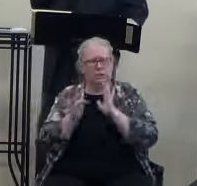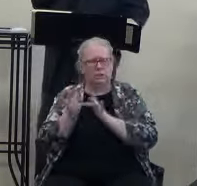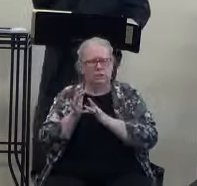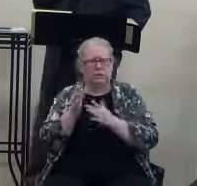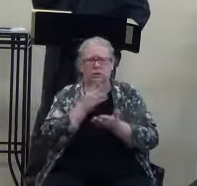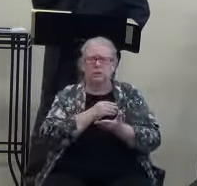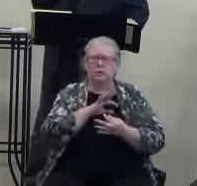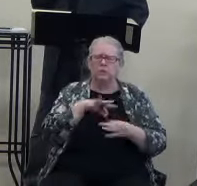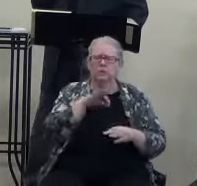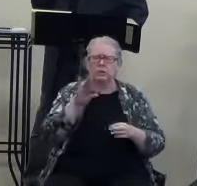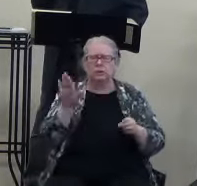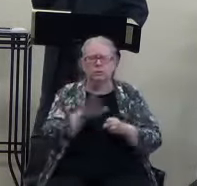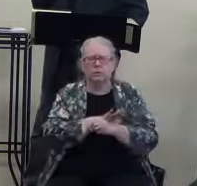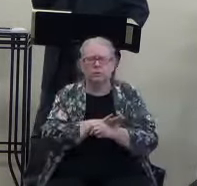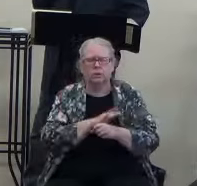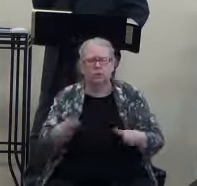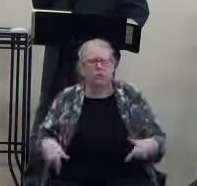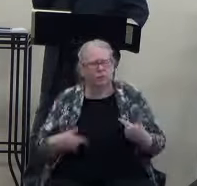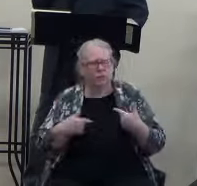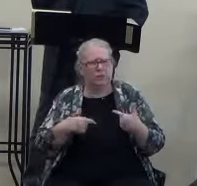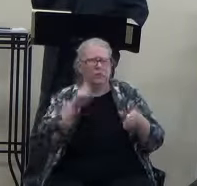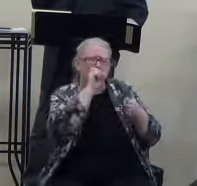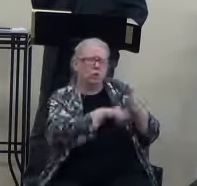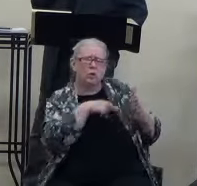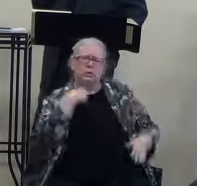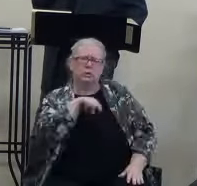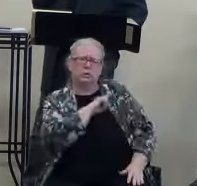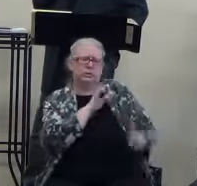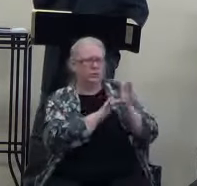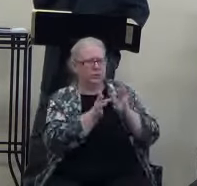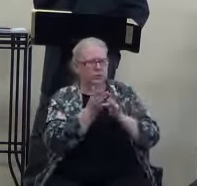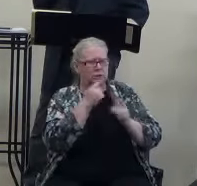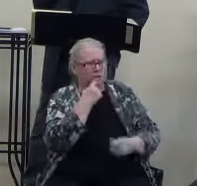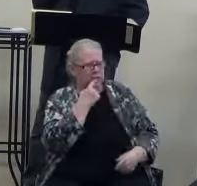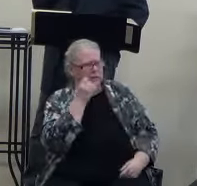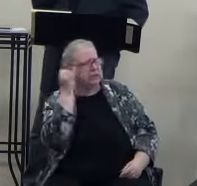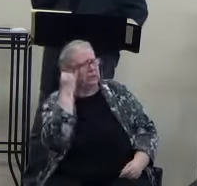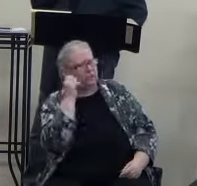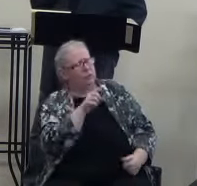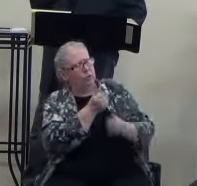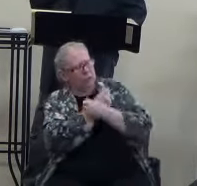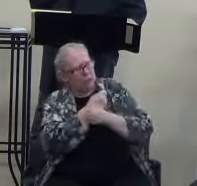Jesus says, if you love me, you'll obey my commands.